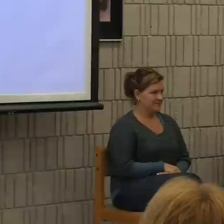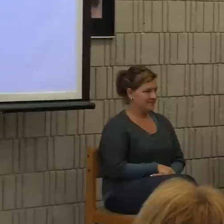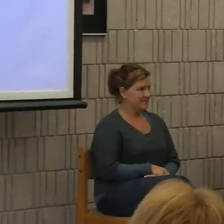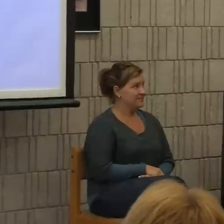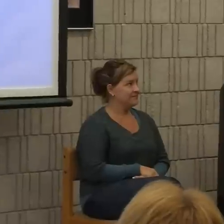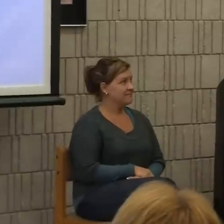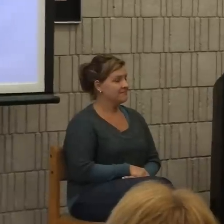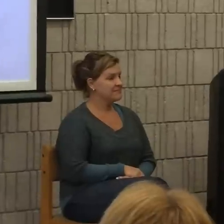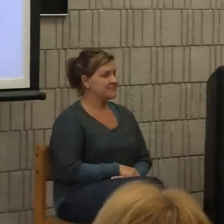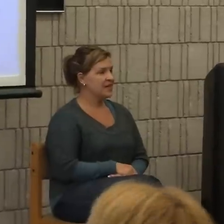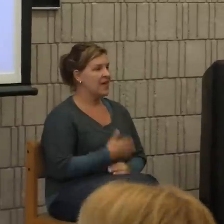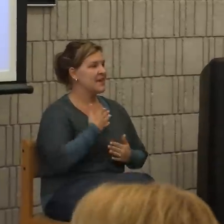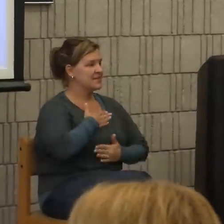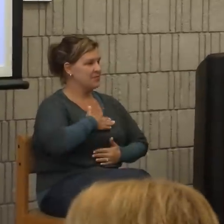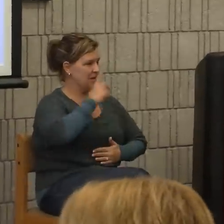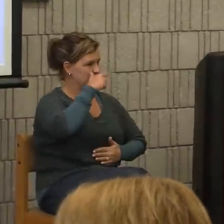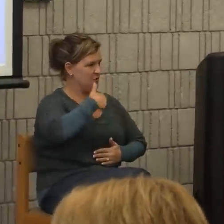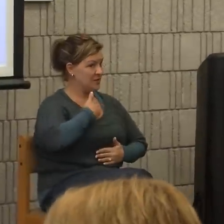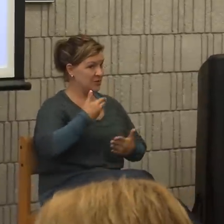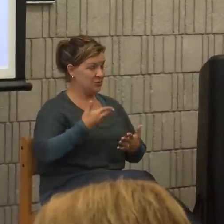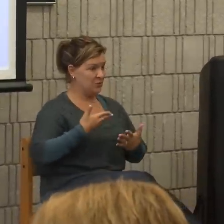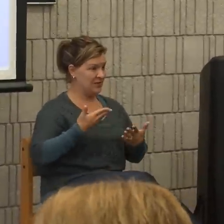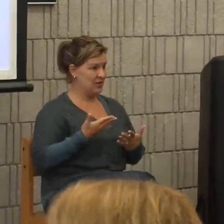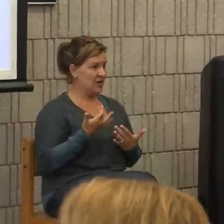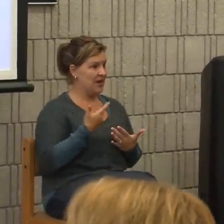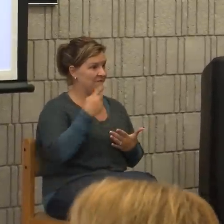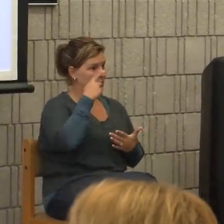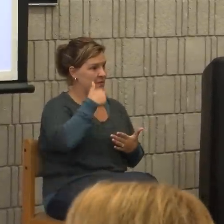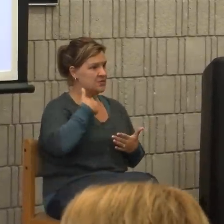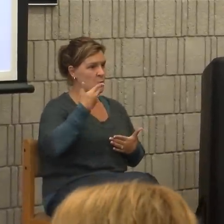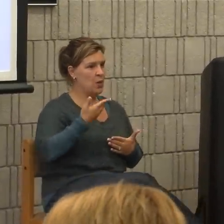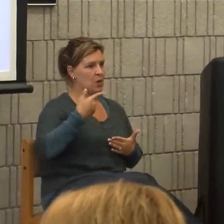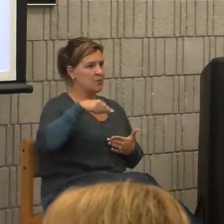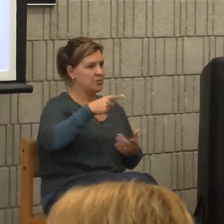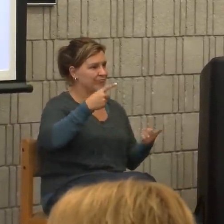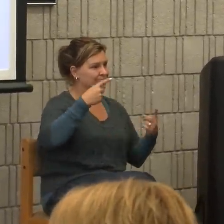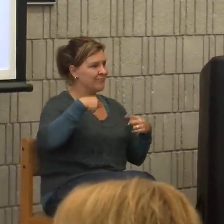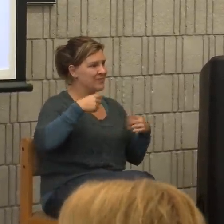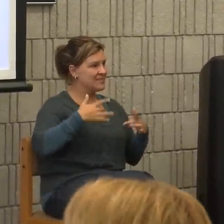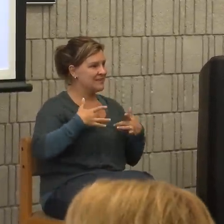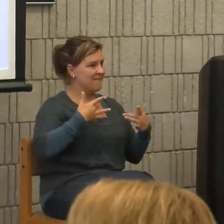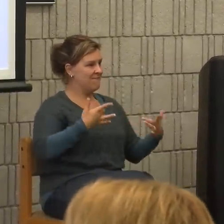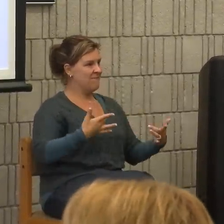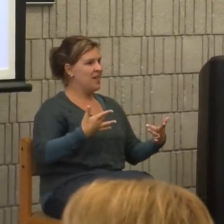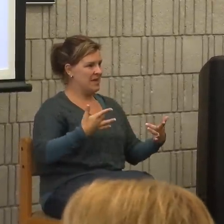It is a pleasure for me to be here and a pleasure for me to welcome you to this event on behalf of the College Administration.